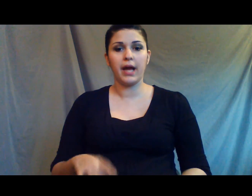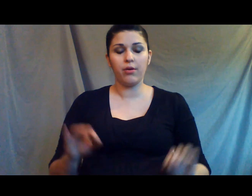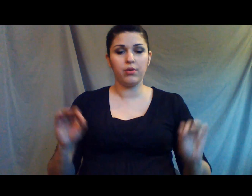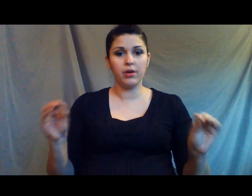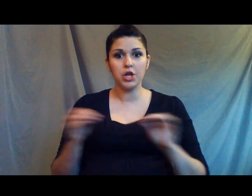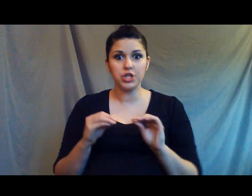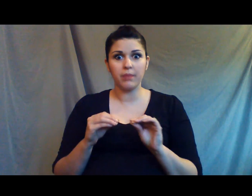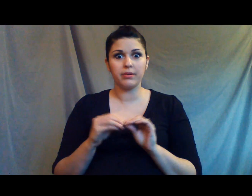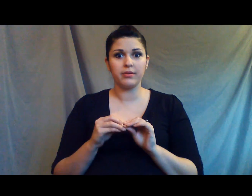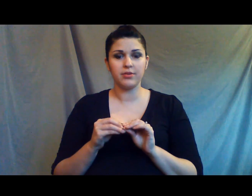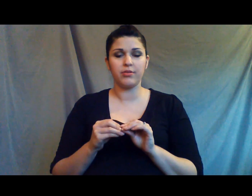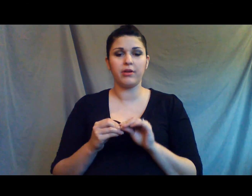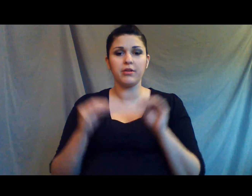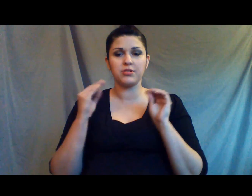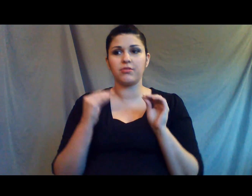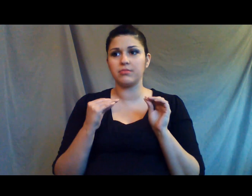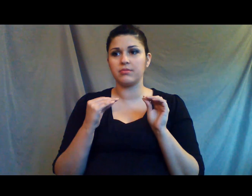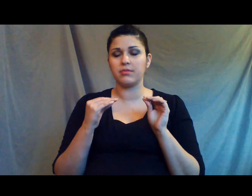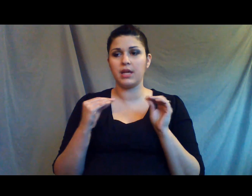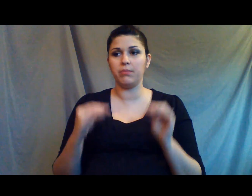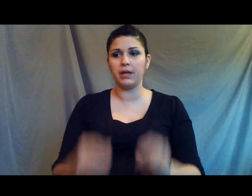I will hush up so your ears don't keep leaving.